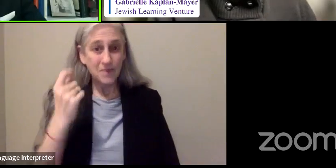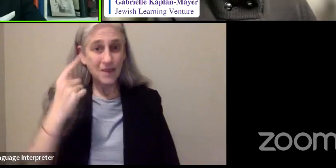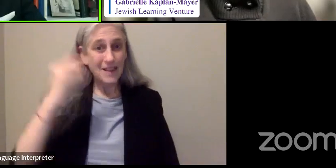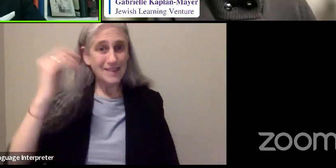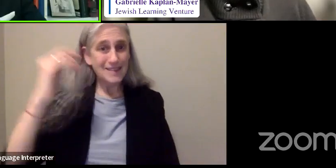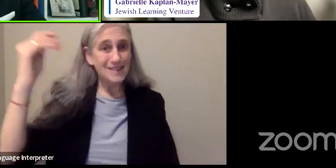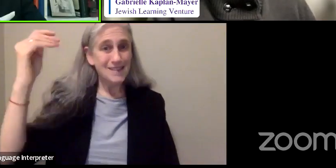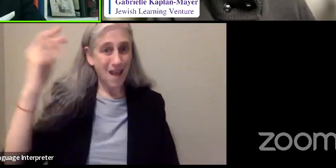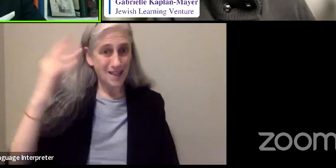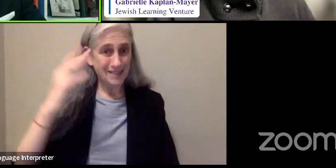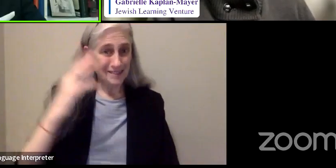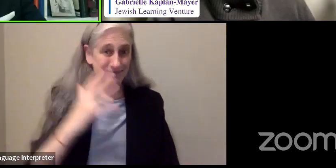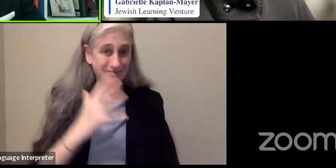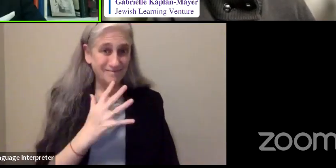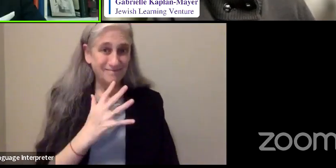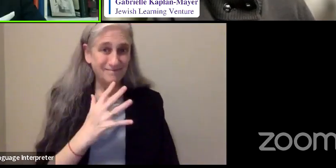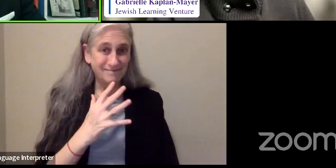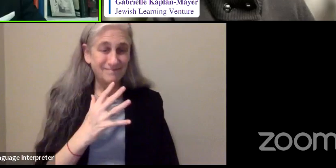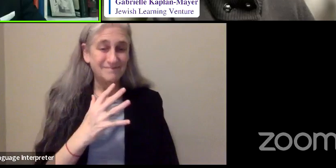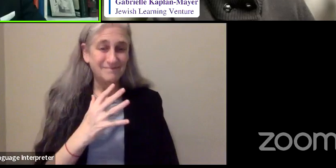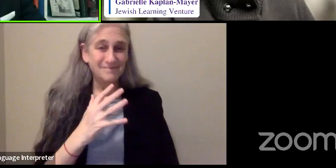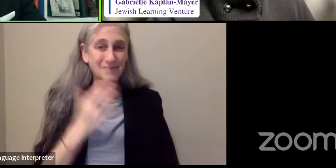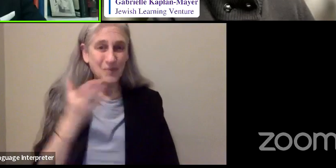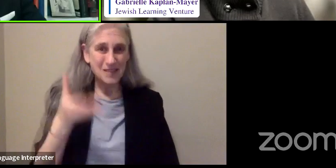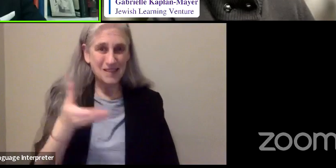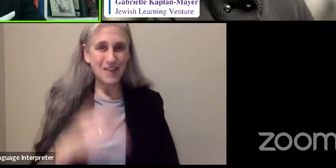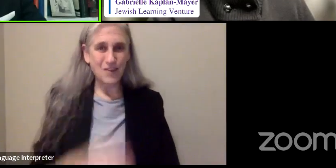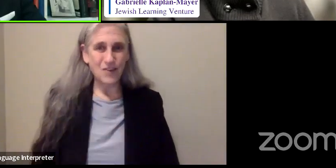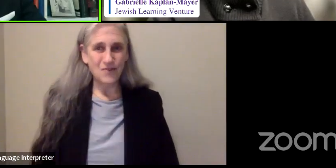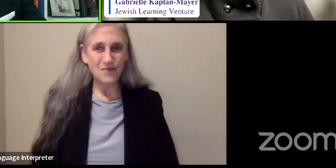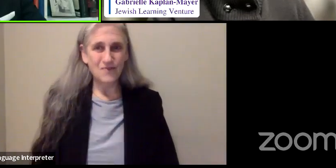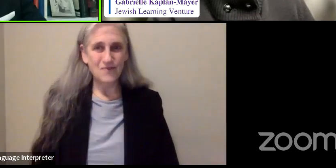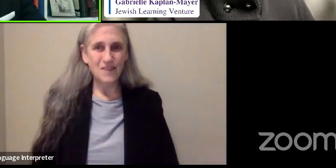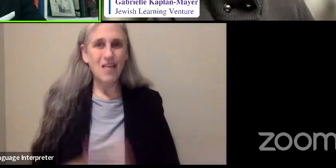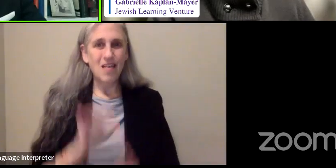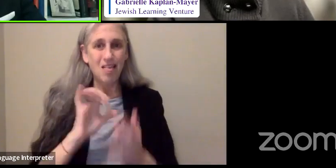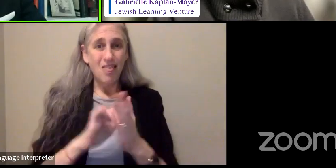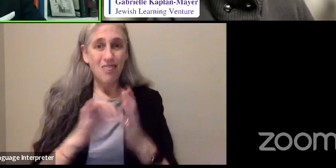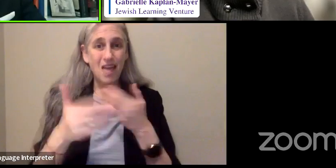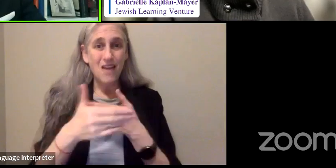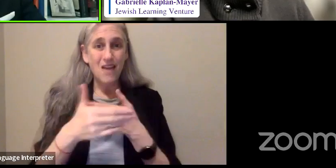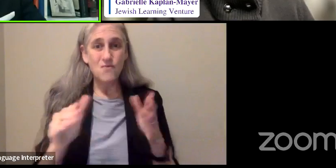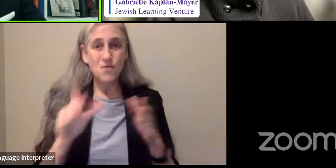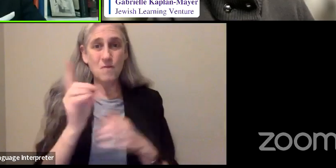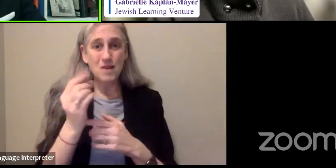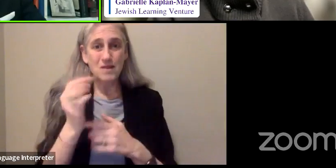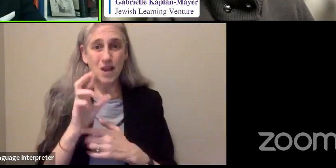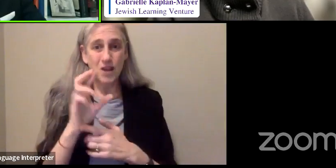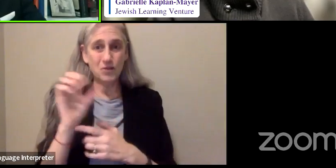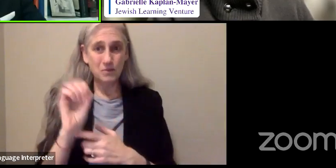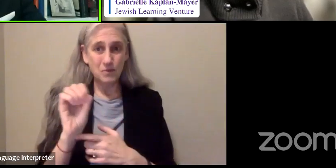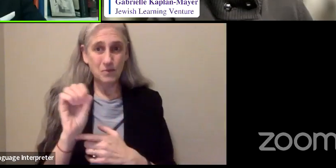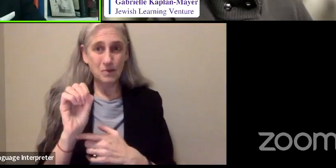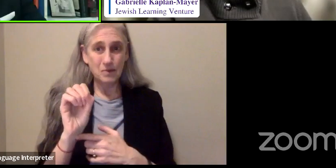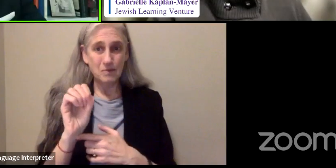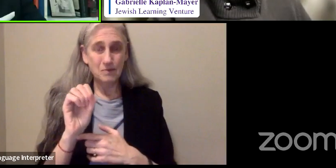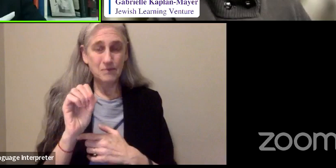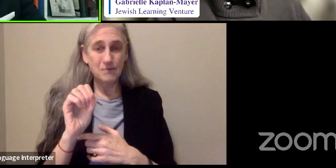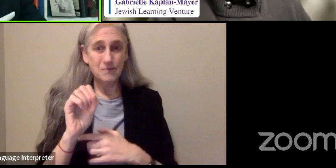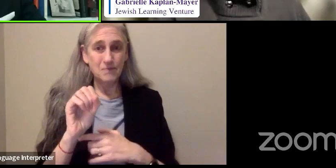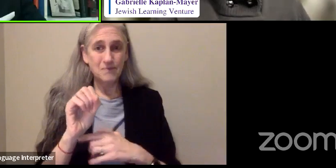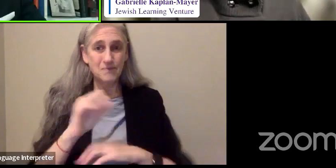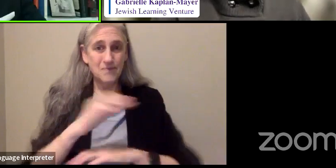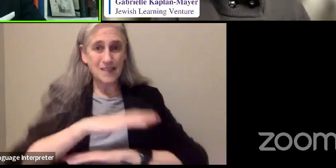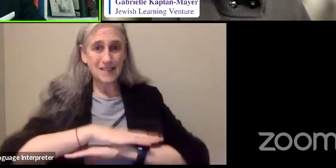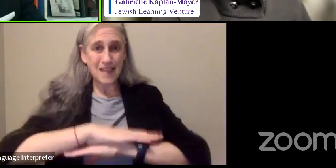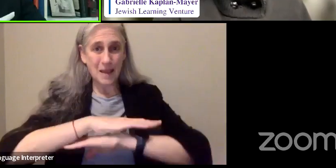streaming through the Venetian blinds. And that's the room that Dr. Sugar put me on a table, which he